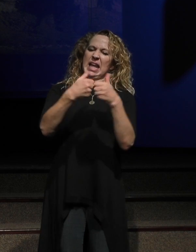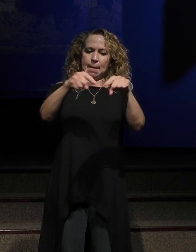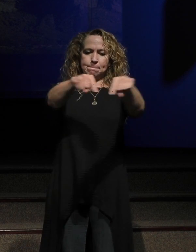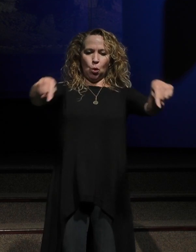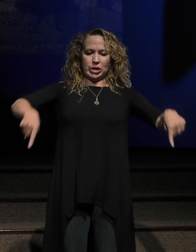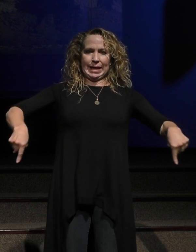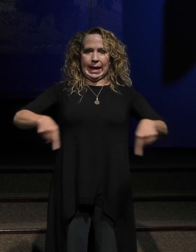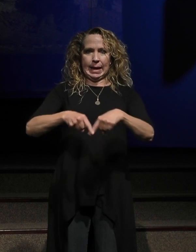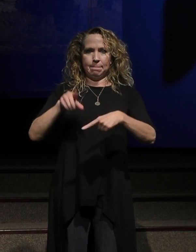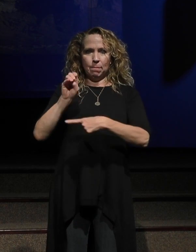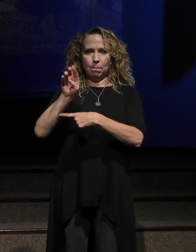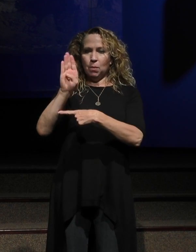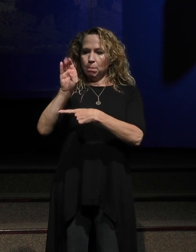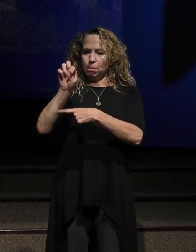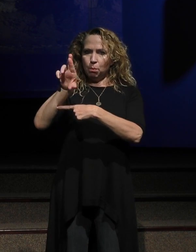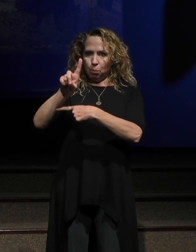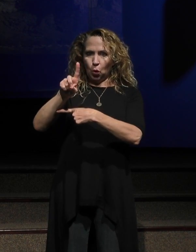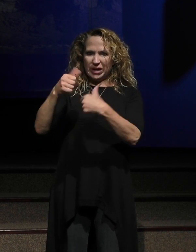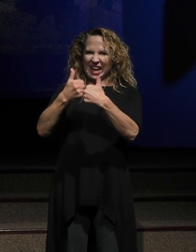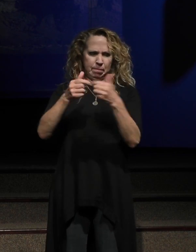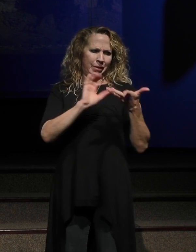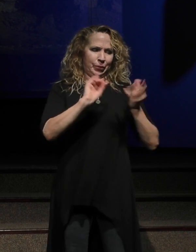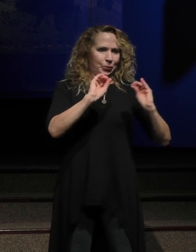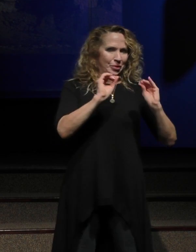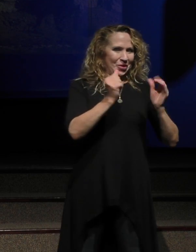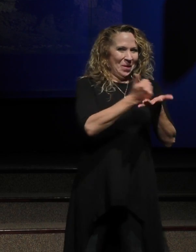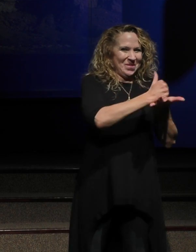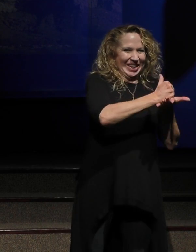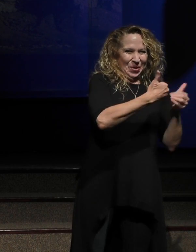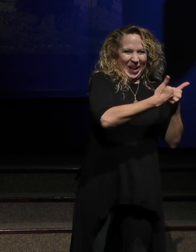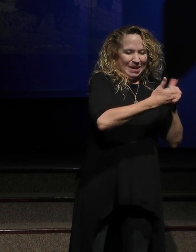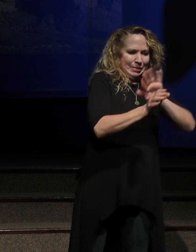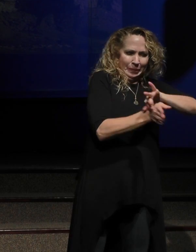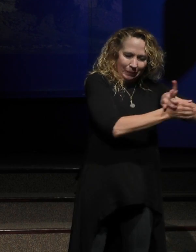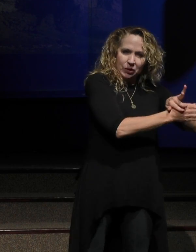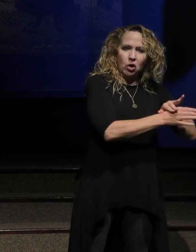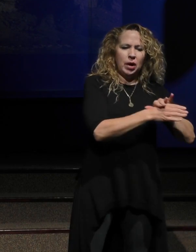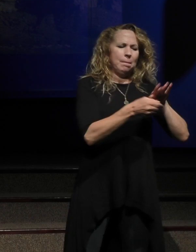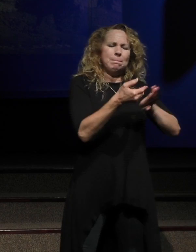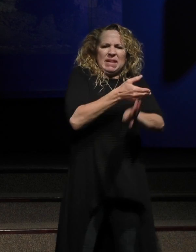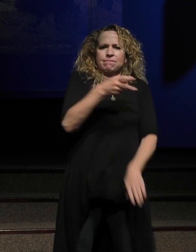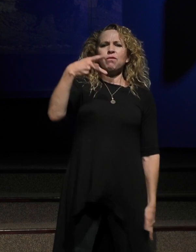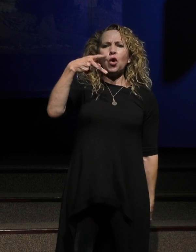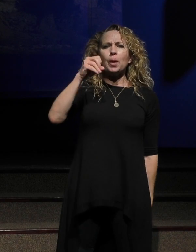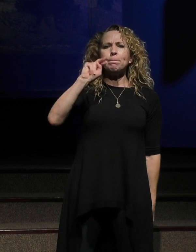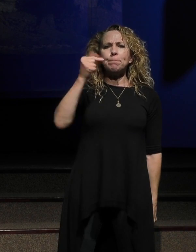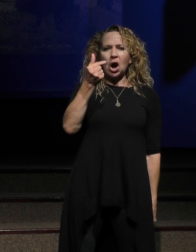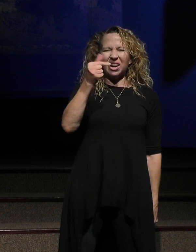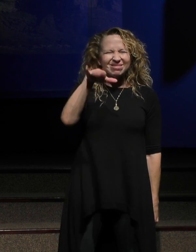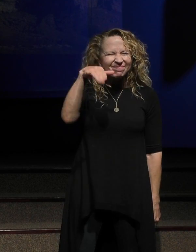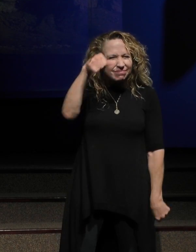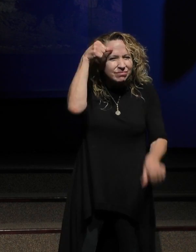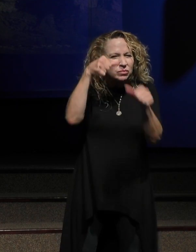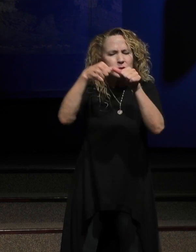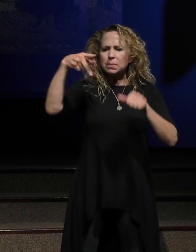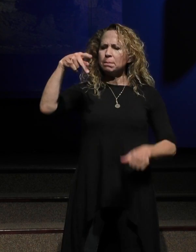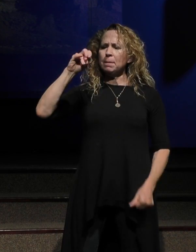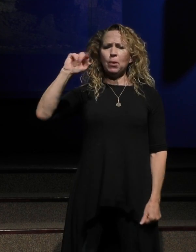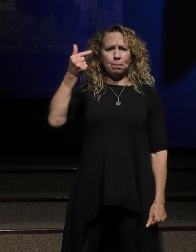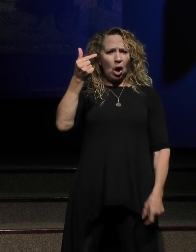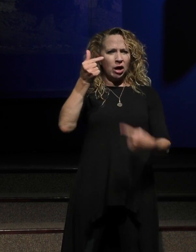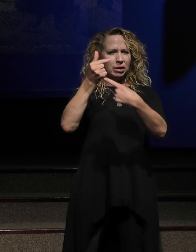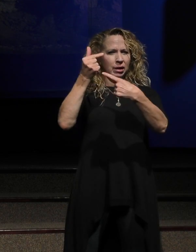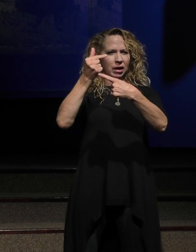video games ever happened and it was before Pong. Do you remember Pong? Pong is that very first video game